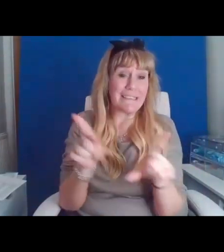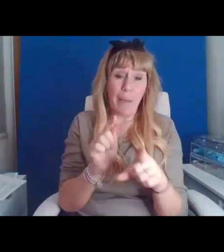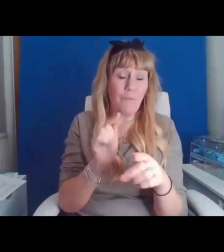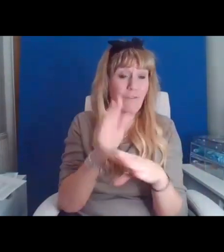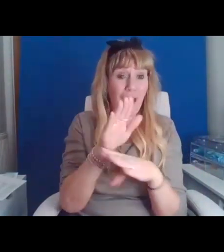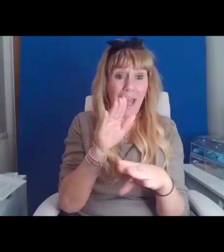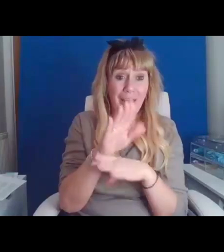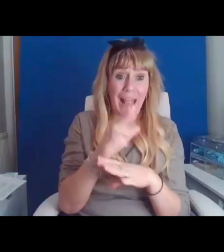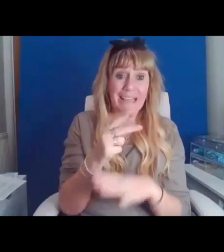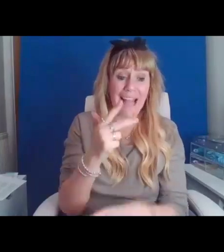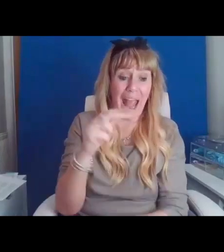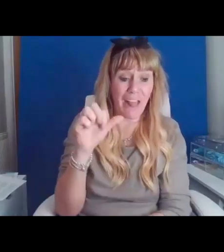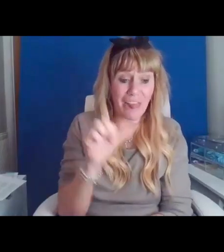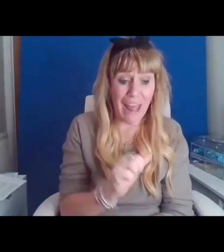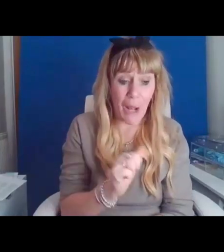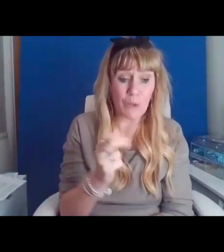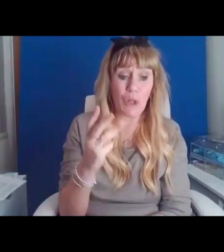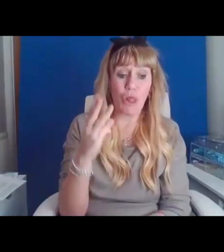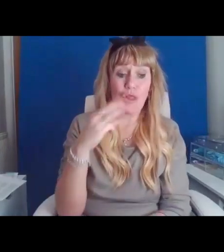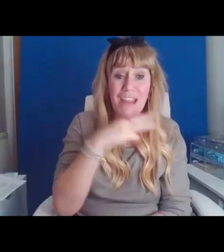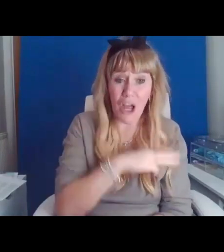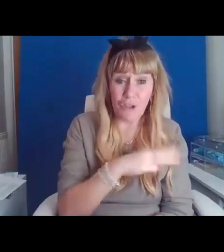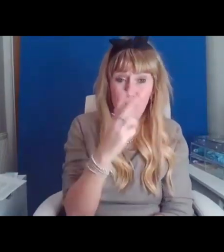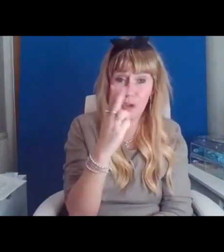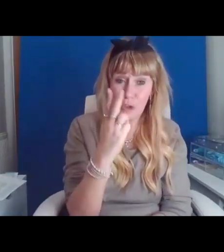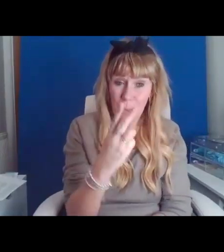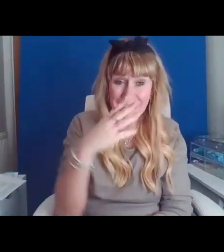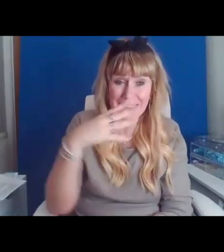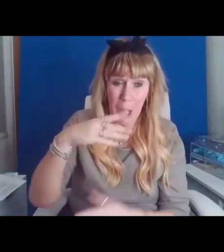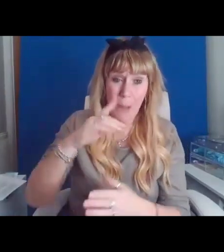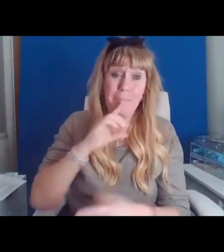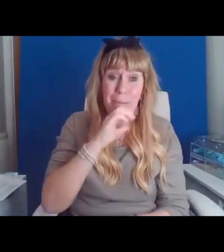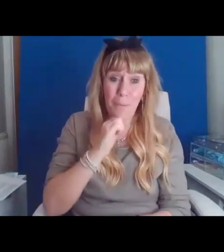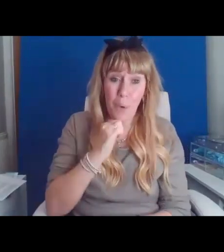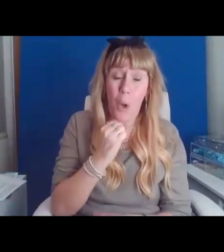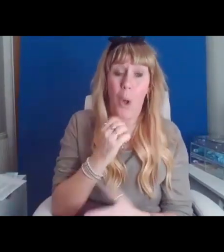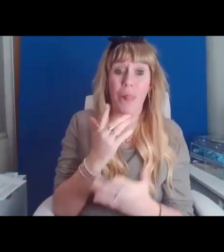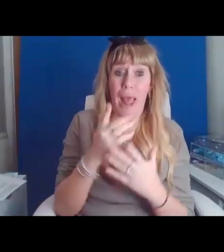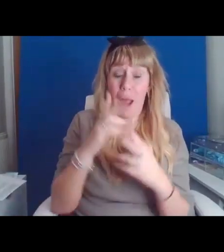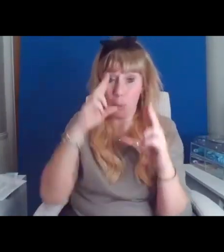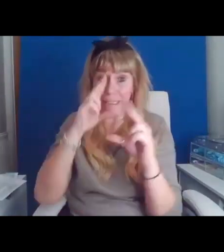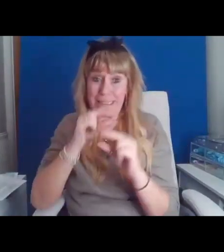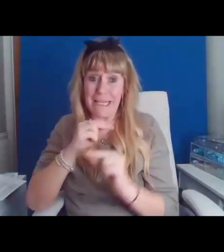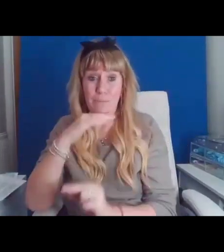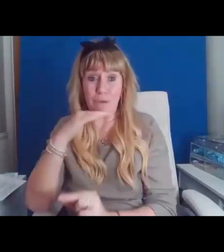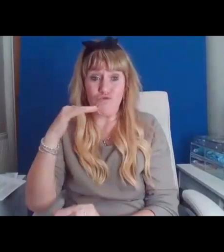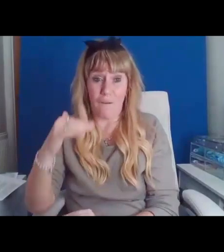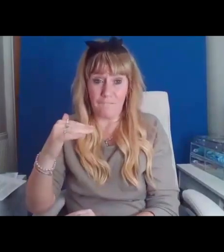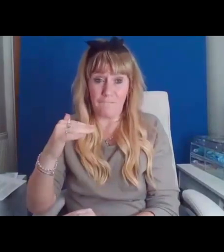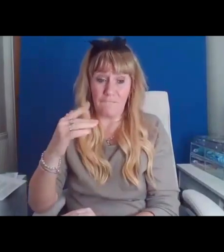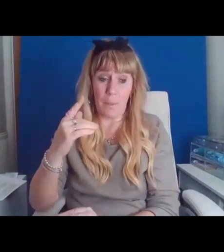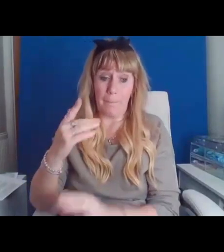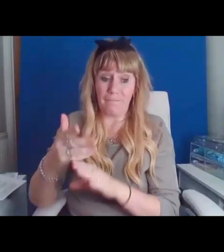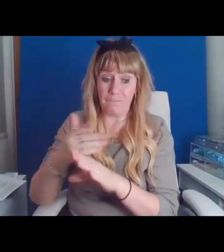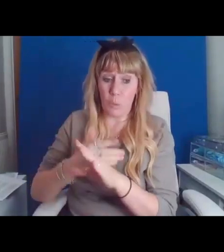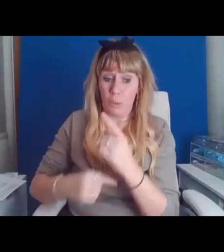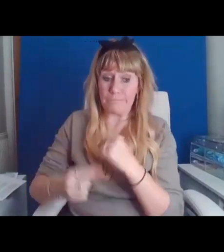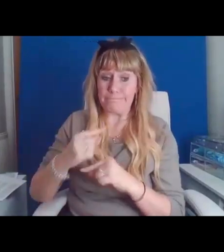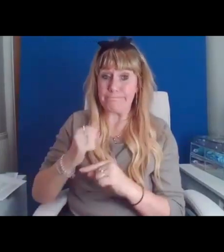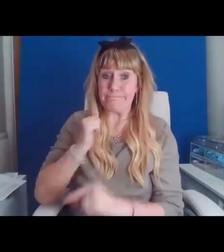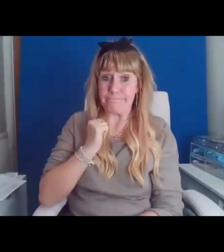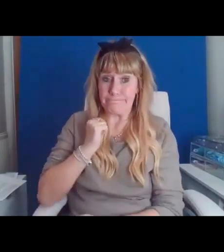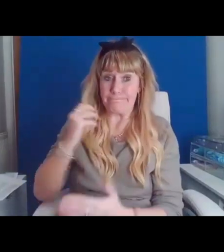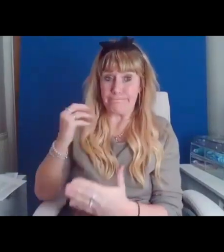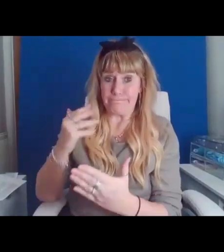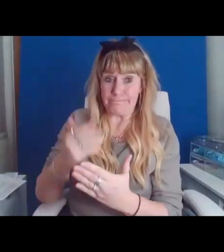slept rough in London the year before. The Queen dedicated her life to serving our country for the